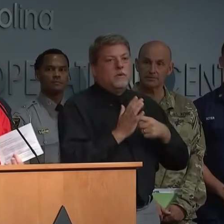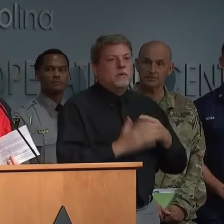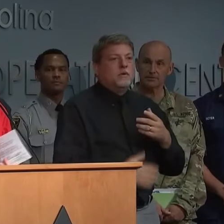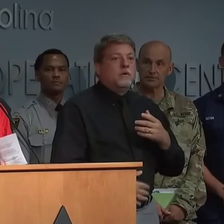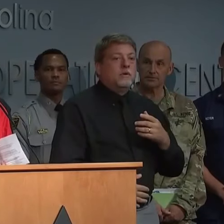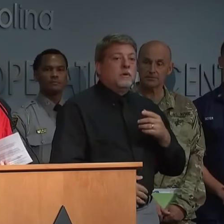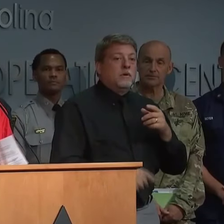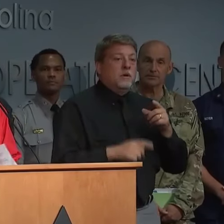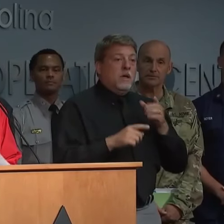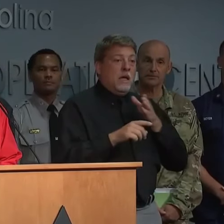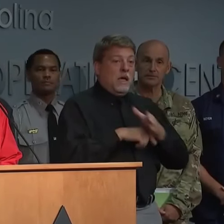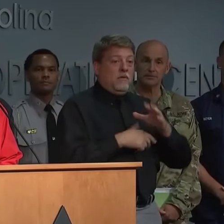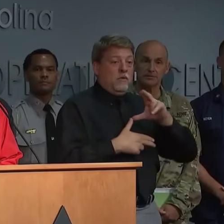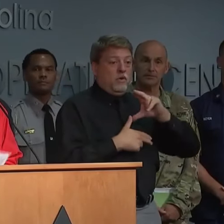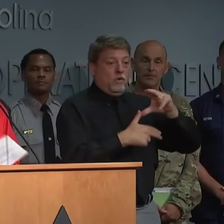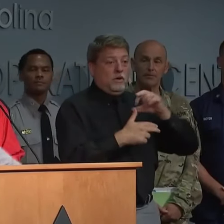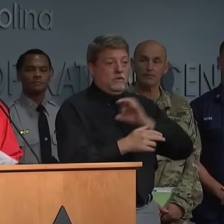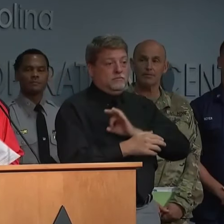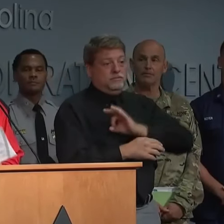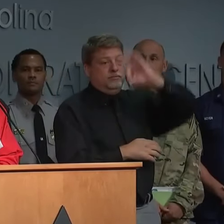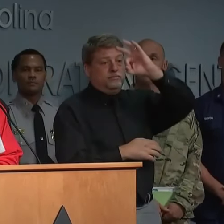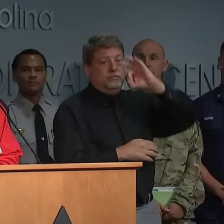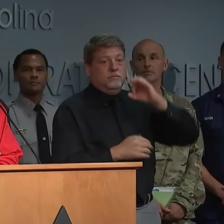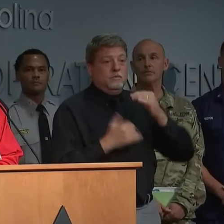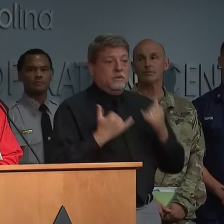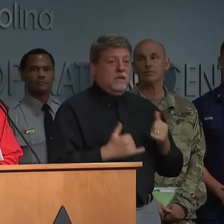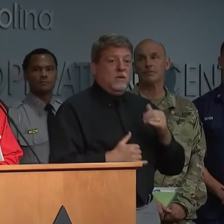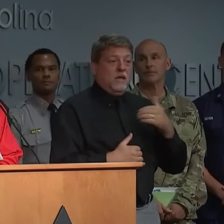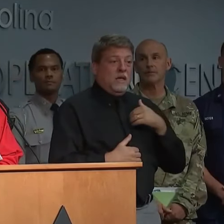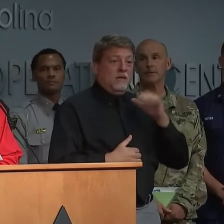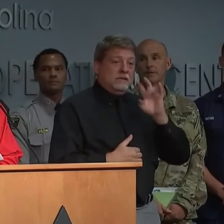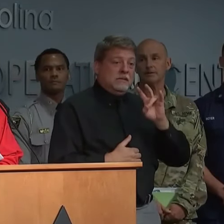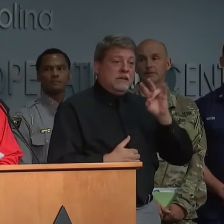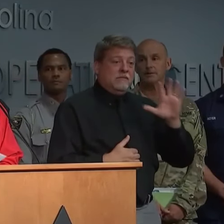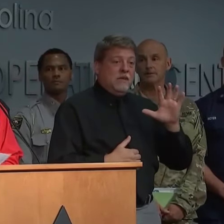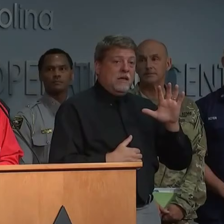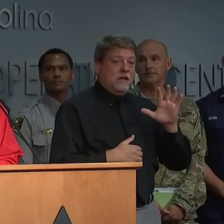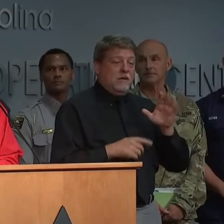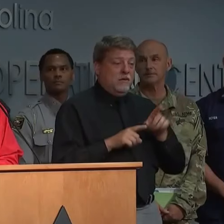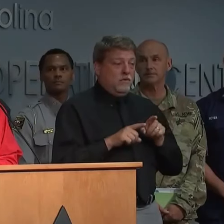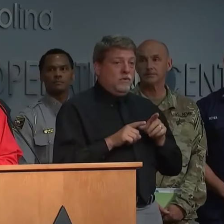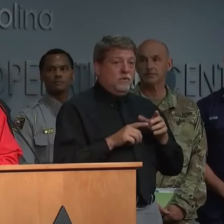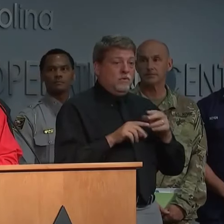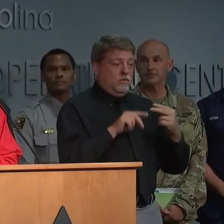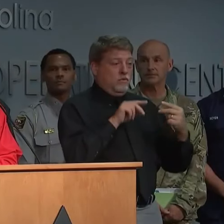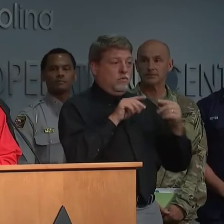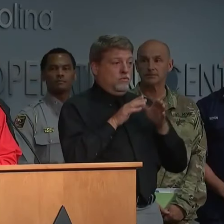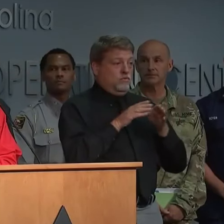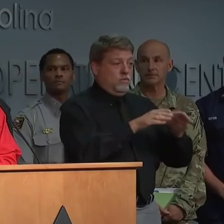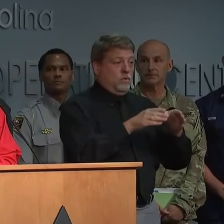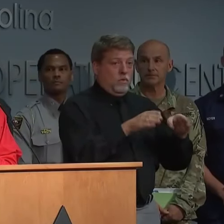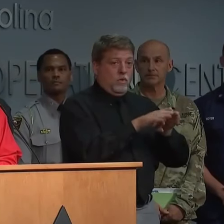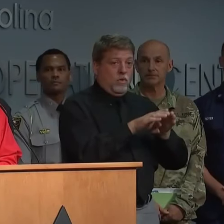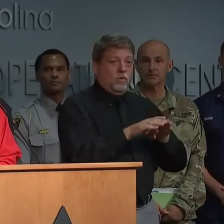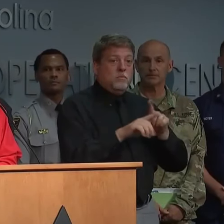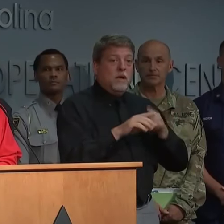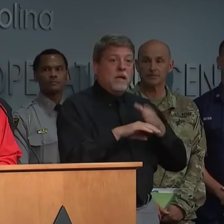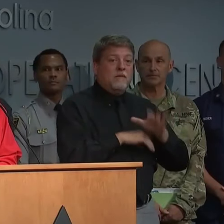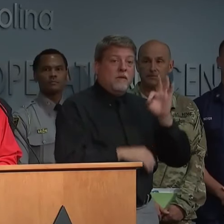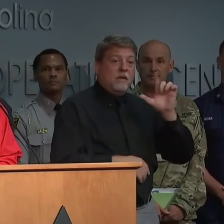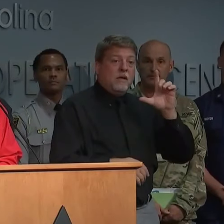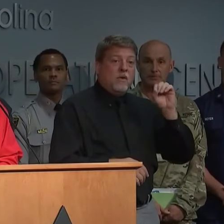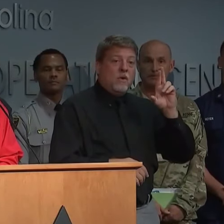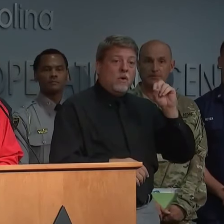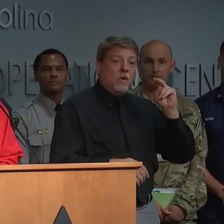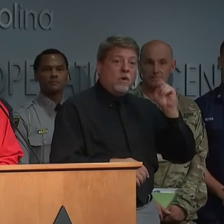as the storm passed today, we're at 75 roads this morning. Compared to Florence, I think I was already